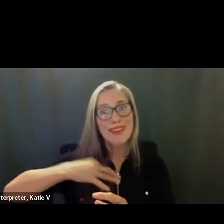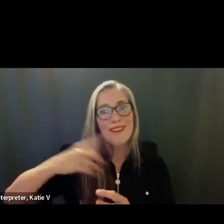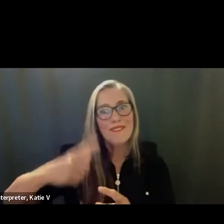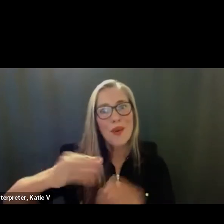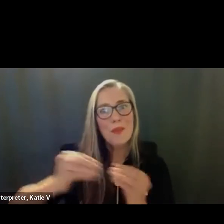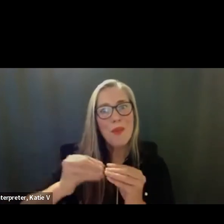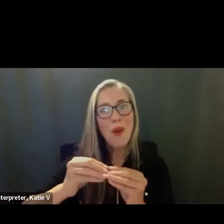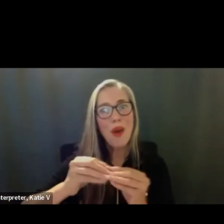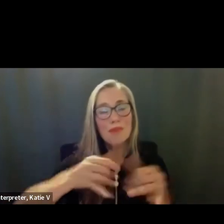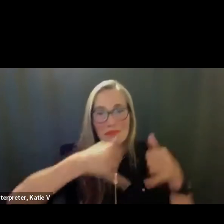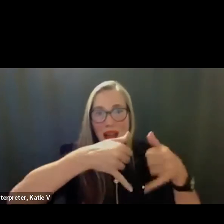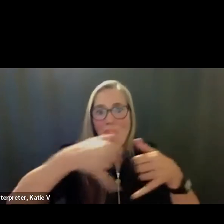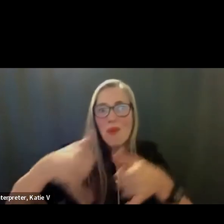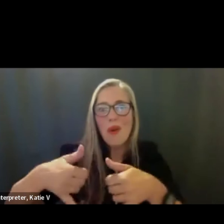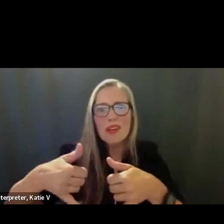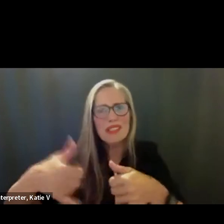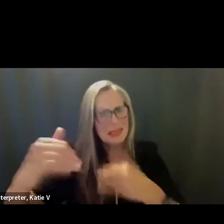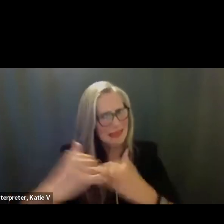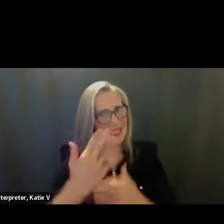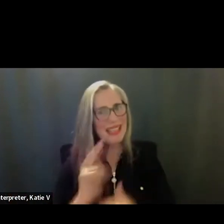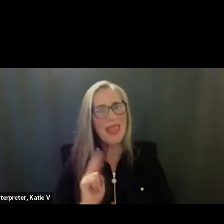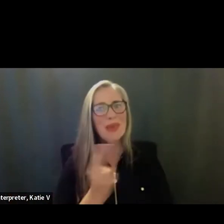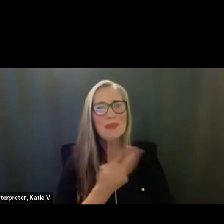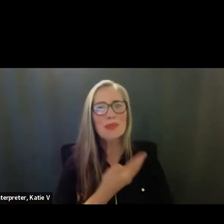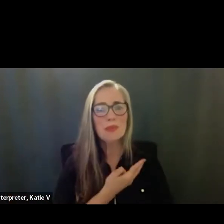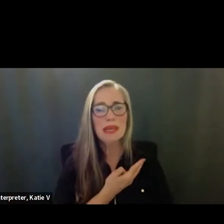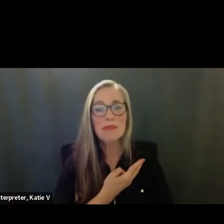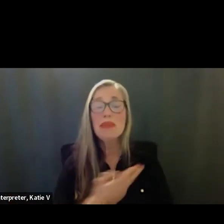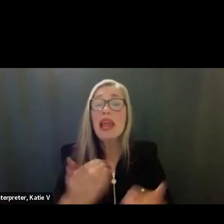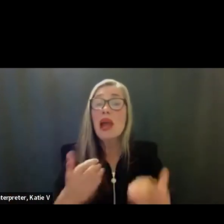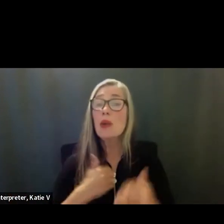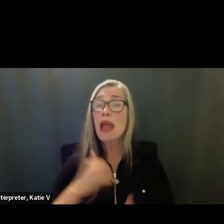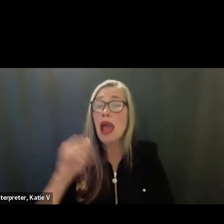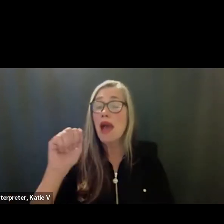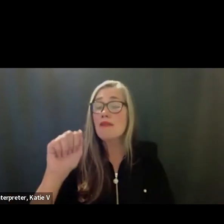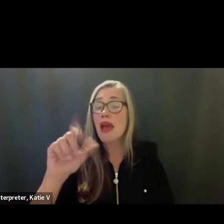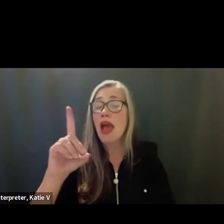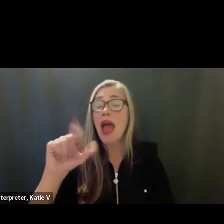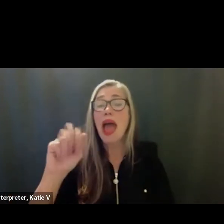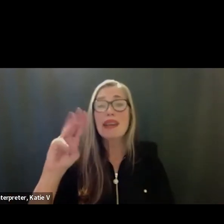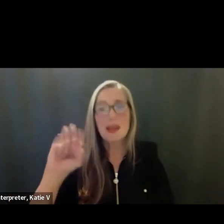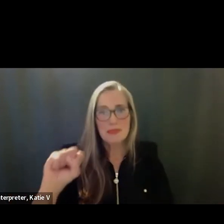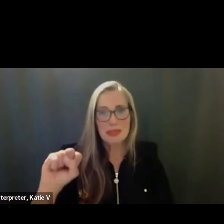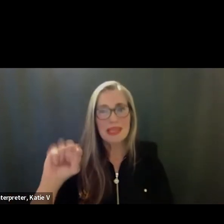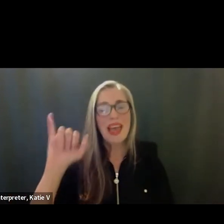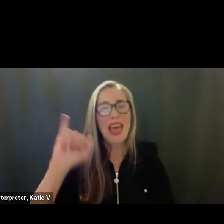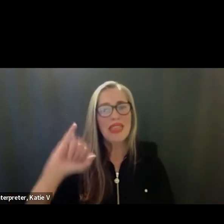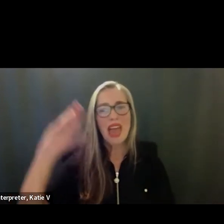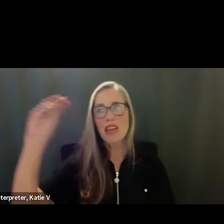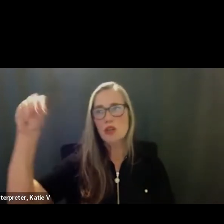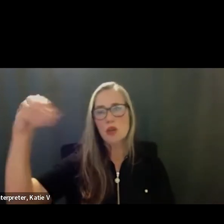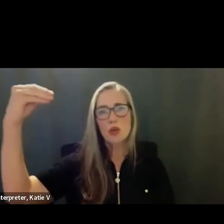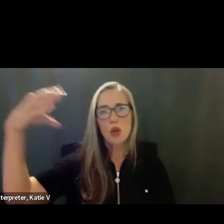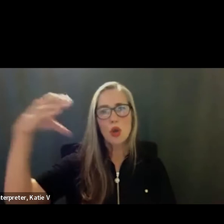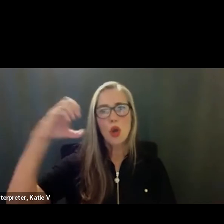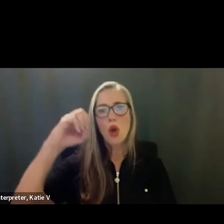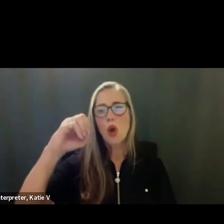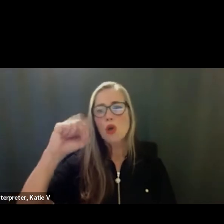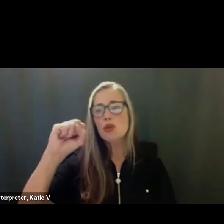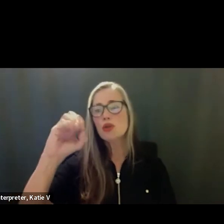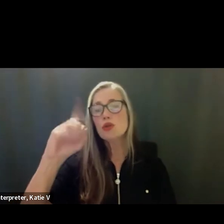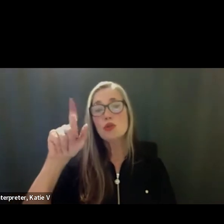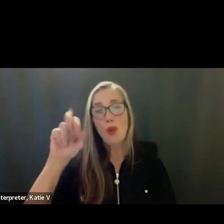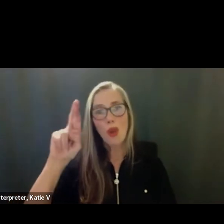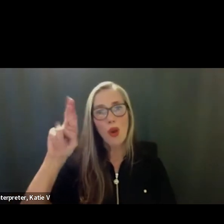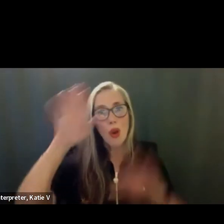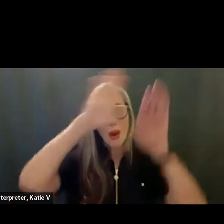close out with saying that we will have the Adam solar panel ribbon cutting this August 31st at 2 p.m. All are